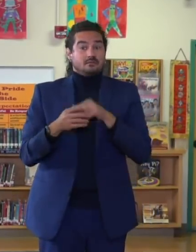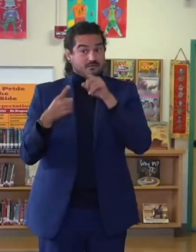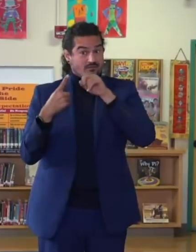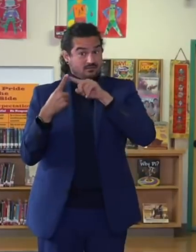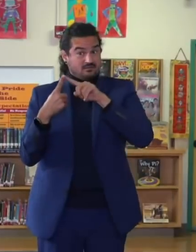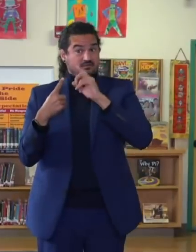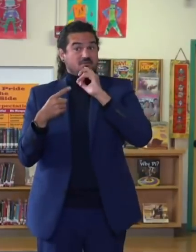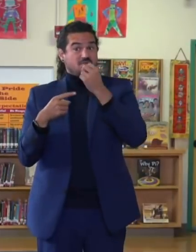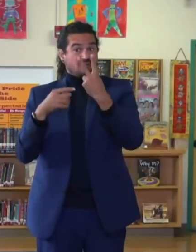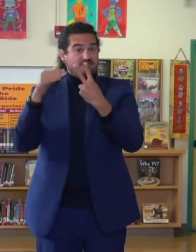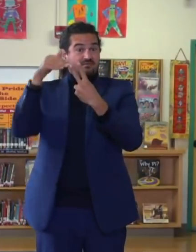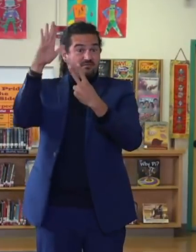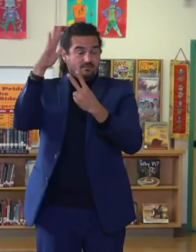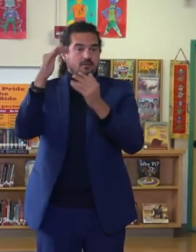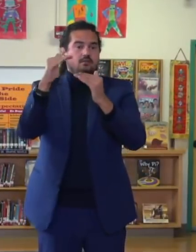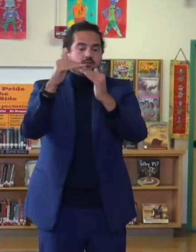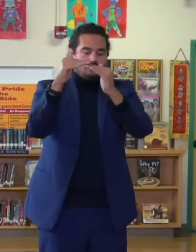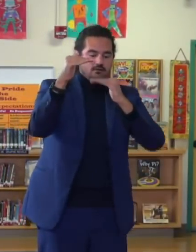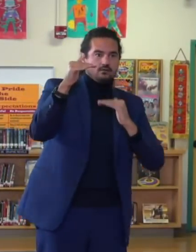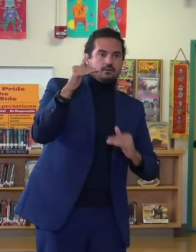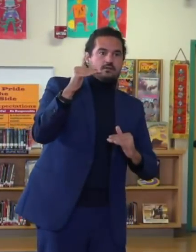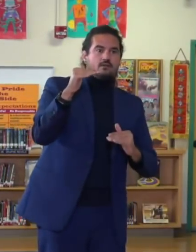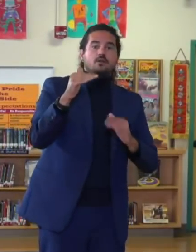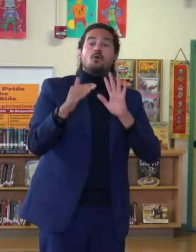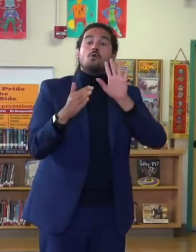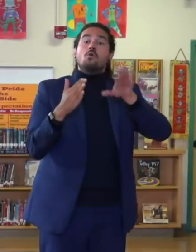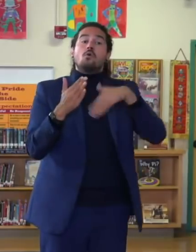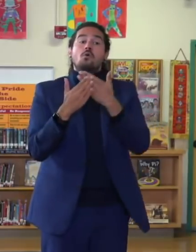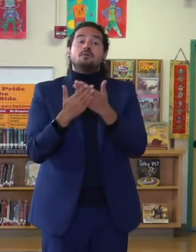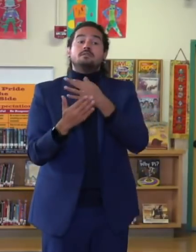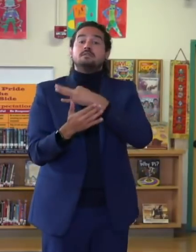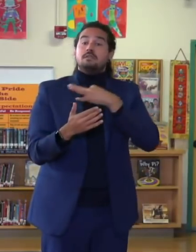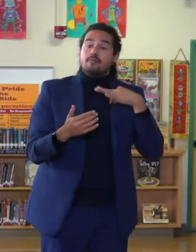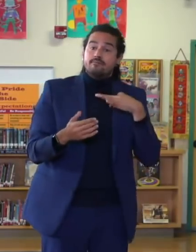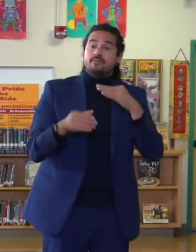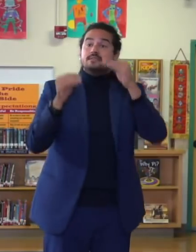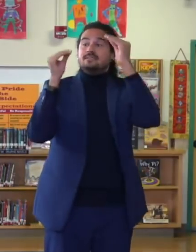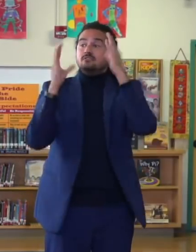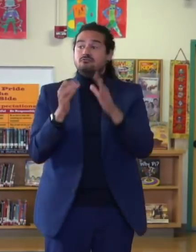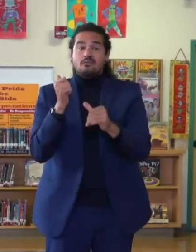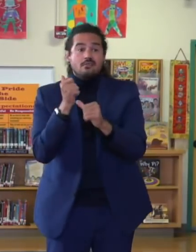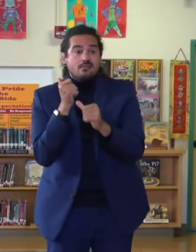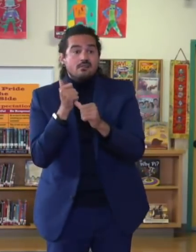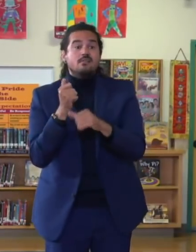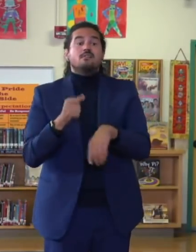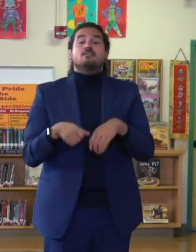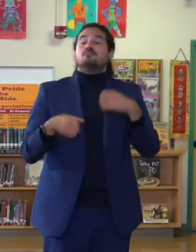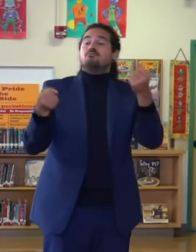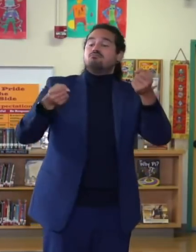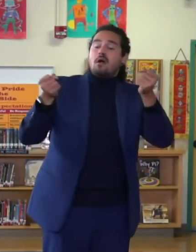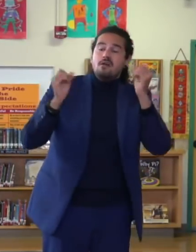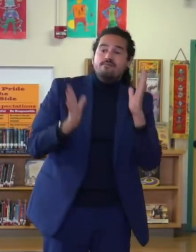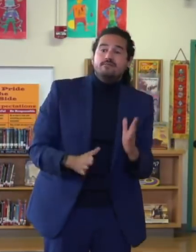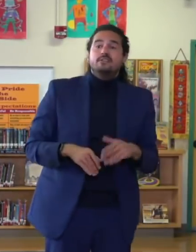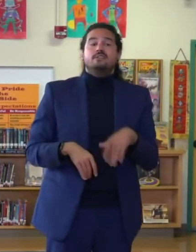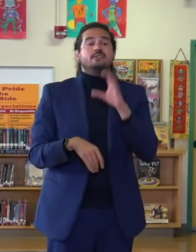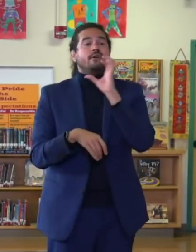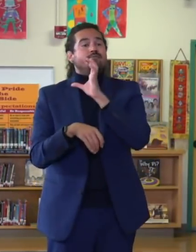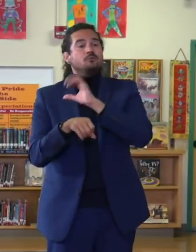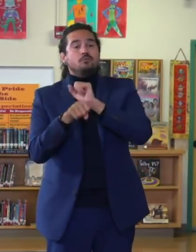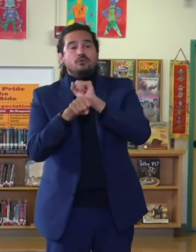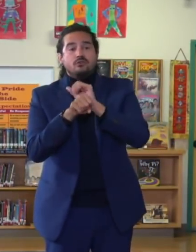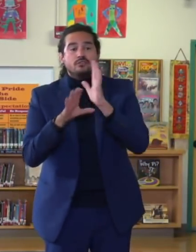want to see all of our staff, paraprofessionals, not just teachers, bus drivers, custodial staff and the like, the folks that really make